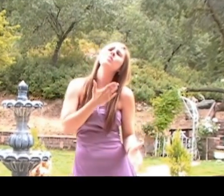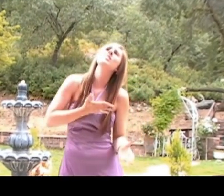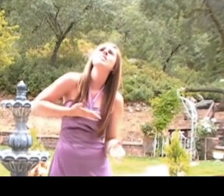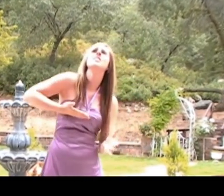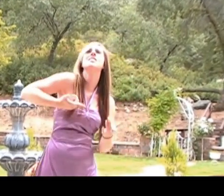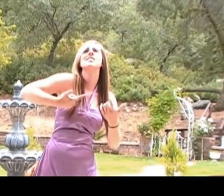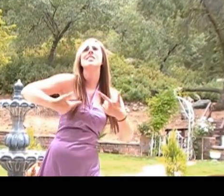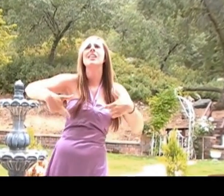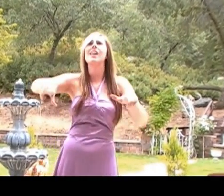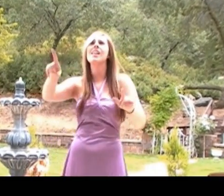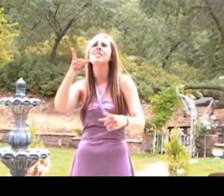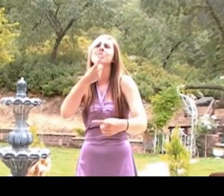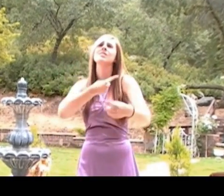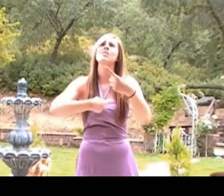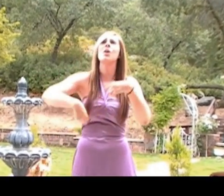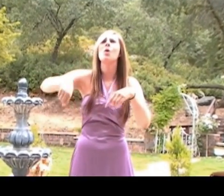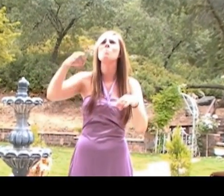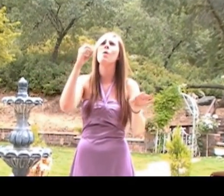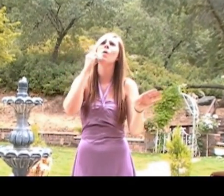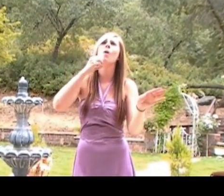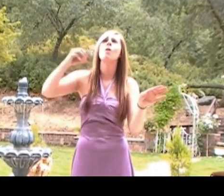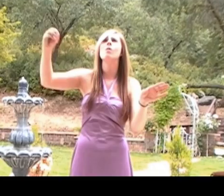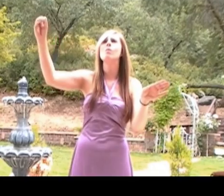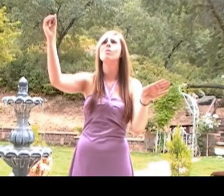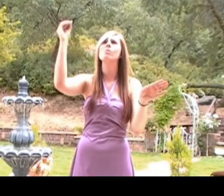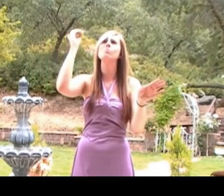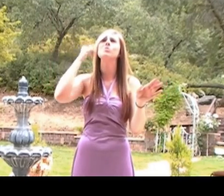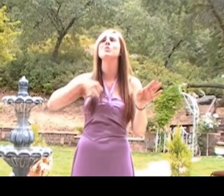let us come home to stay